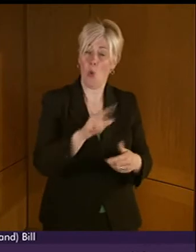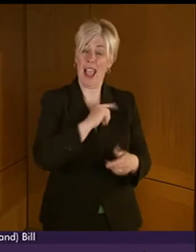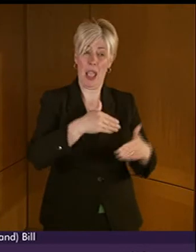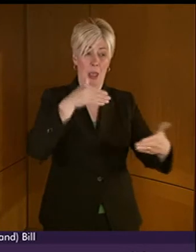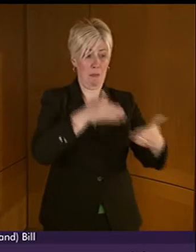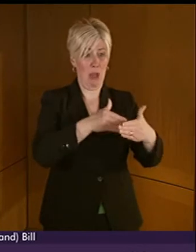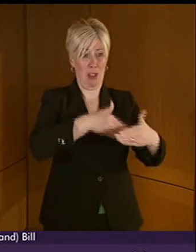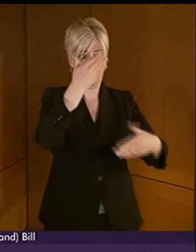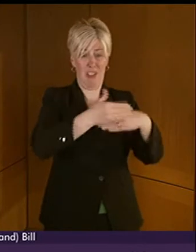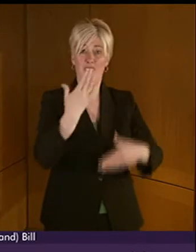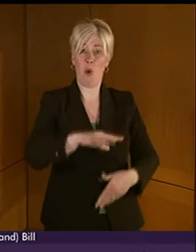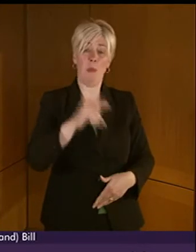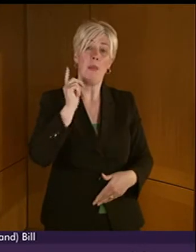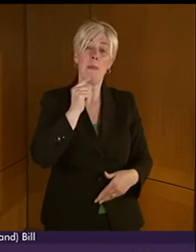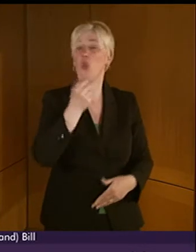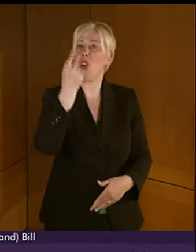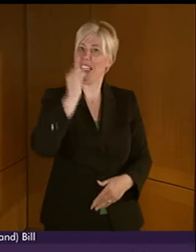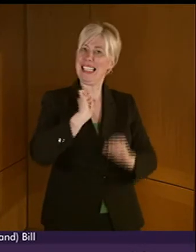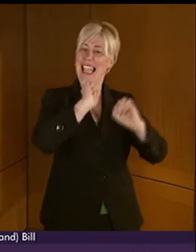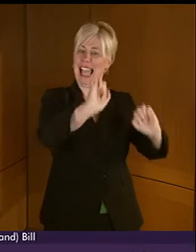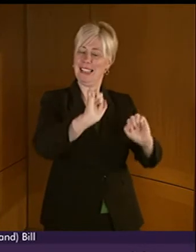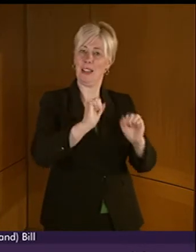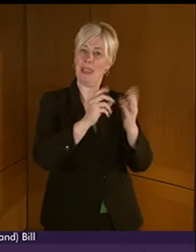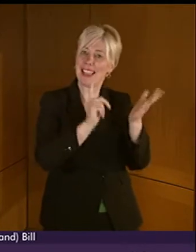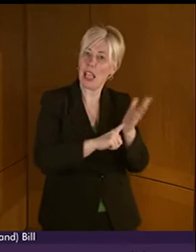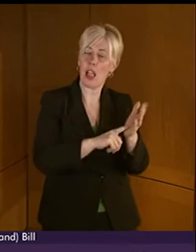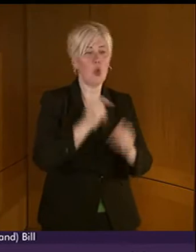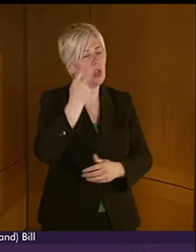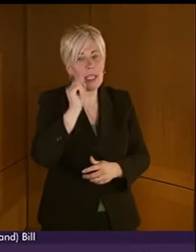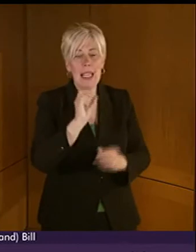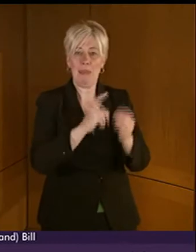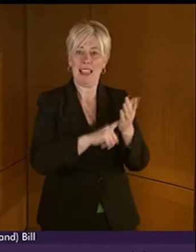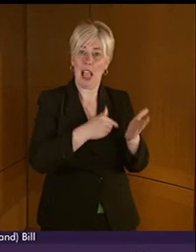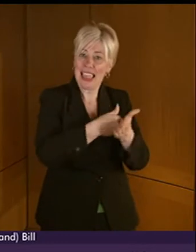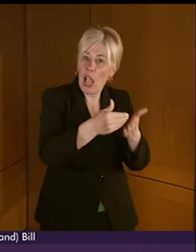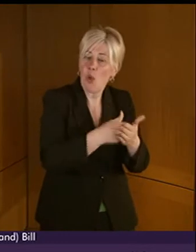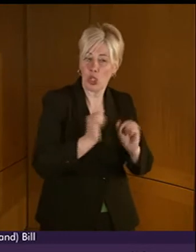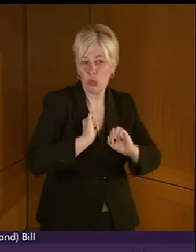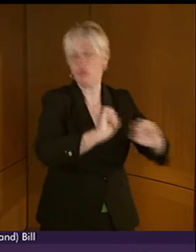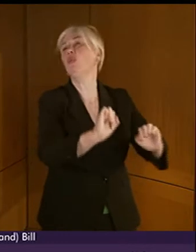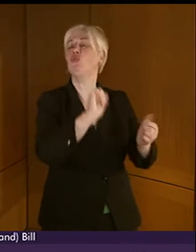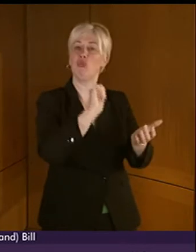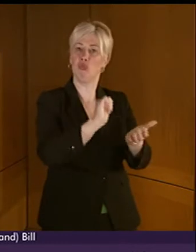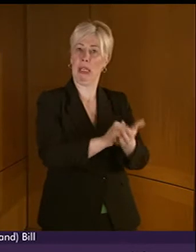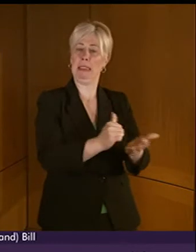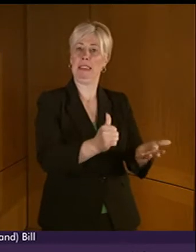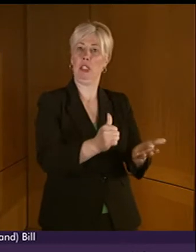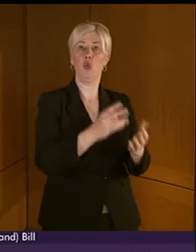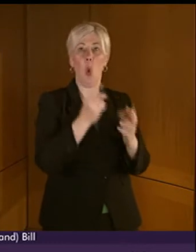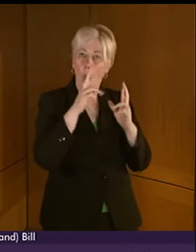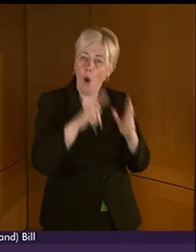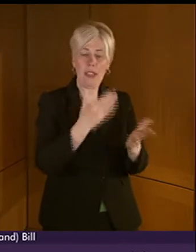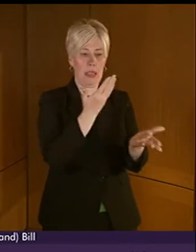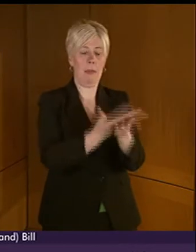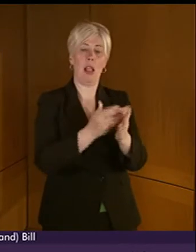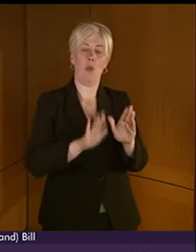their own language. So therefore recognising BSL as a language in its own right is a step in the right direction. And hopefully we